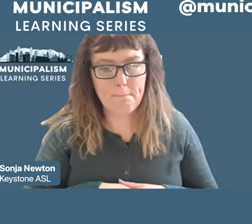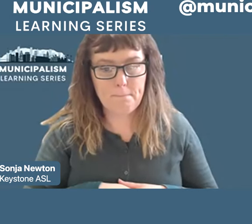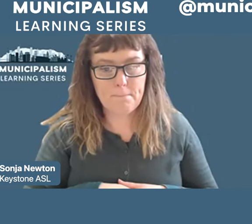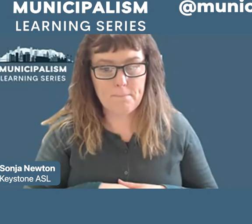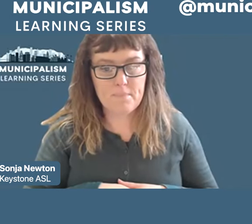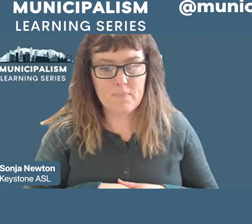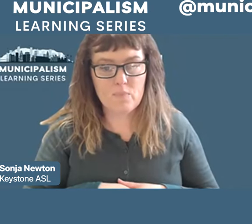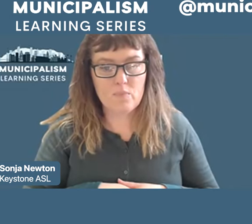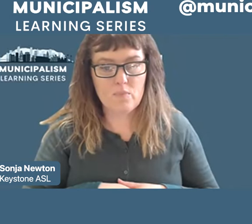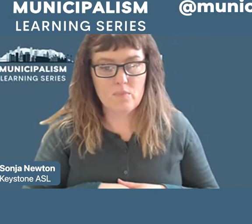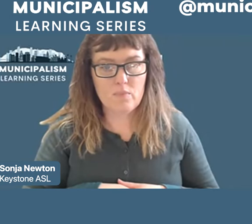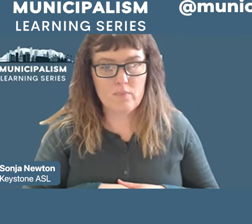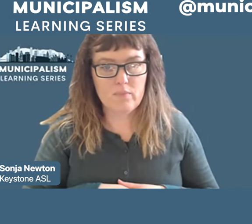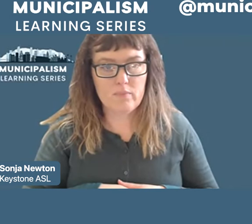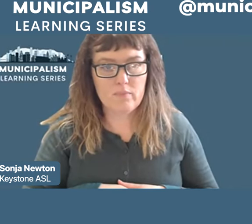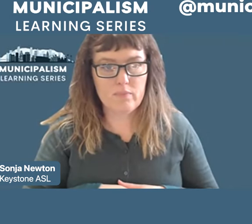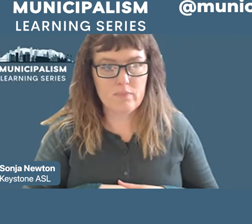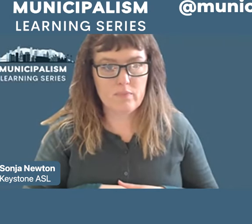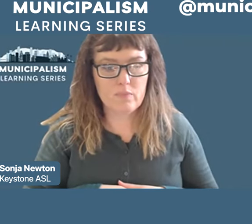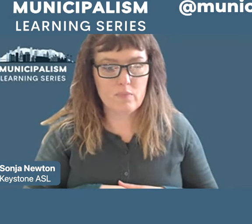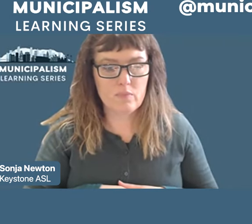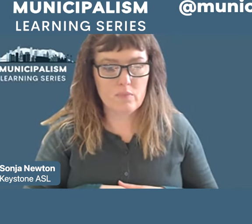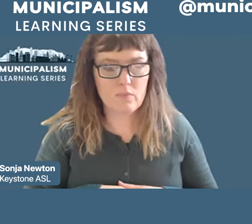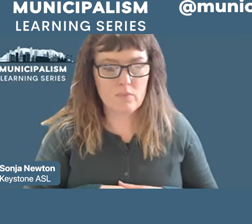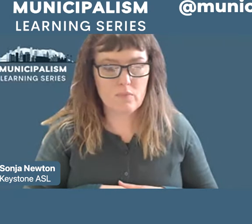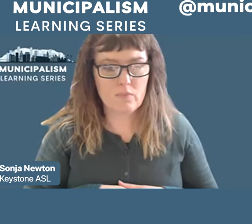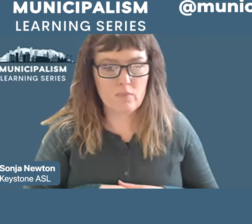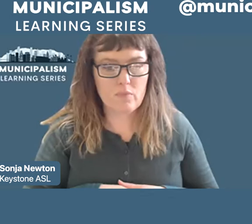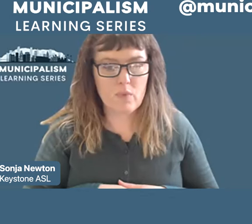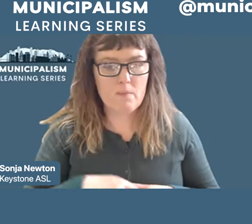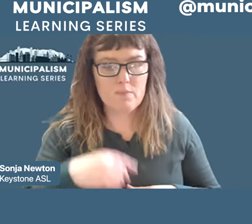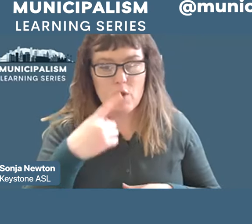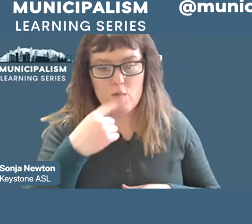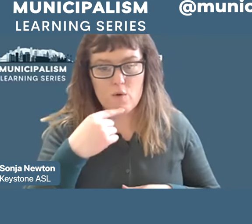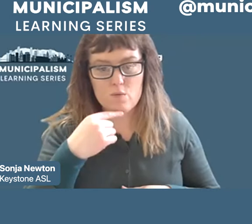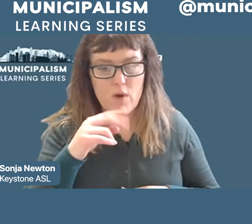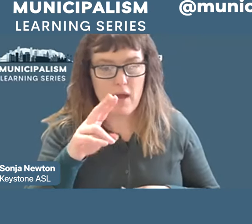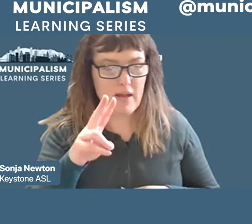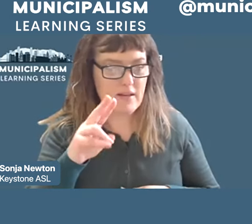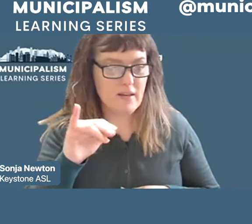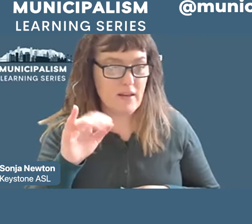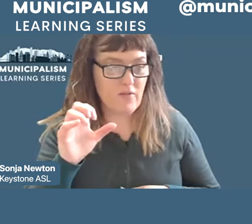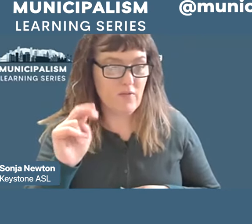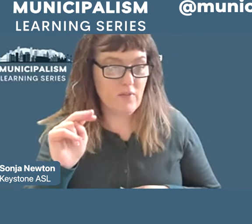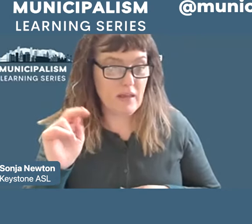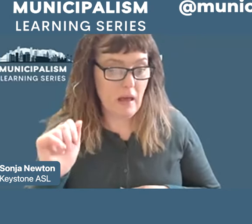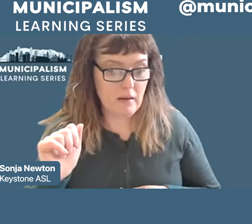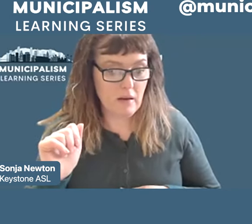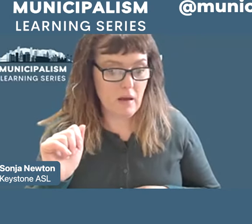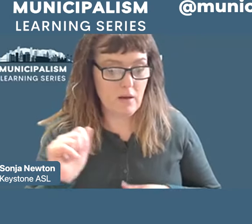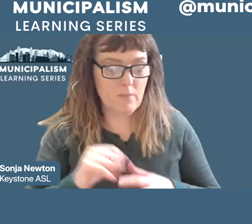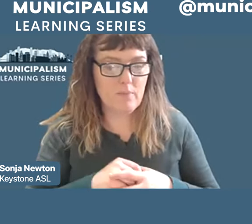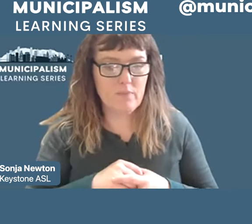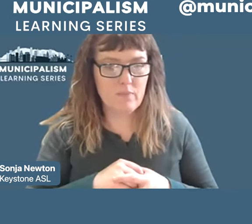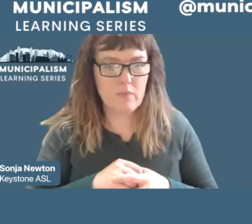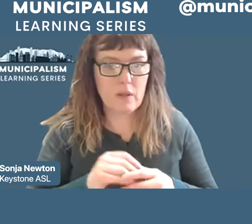The model of Red Vienna, and that's something I would love to talk more about, but it's something we should bear in mind. And one of the